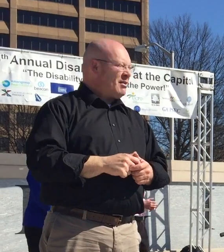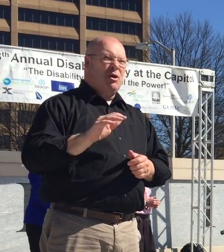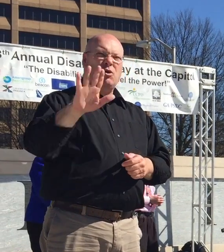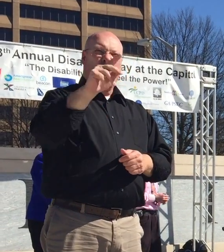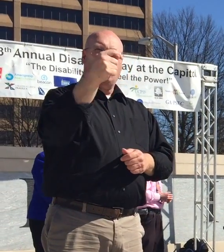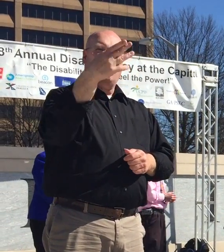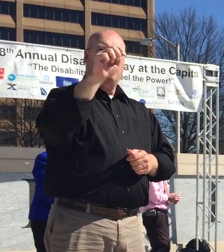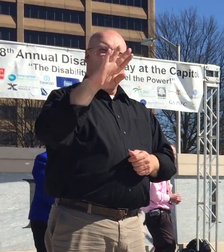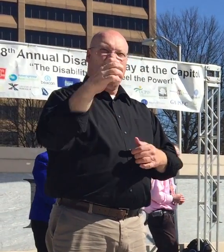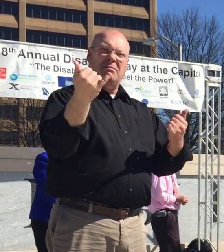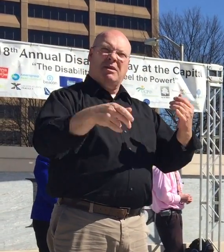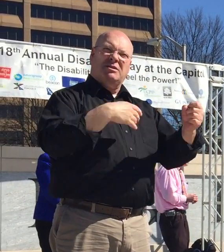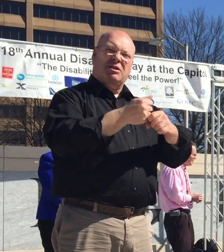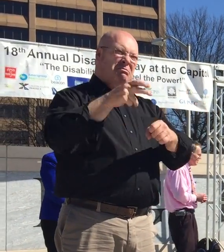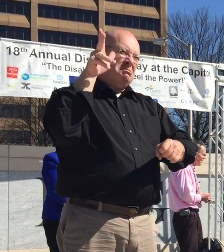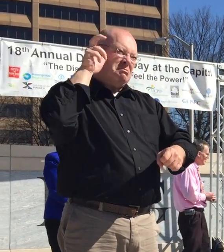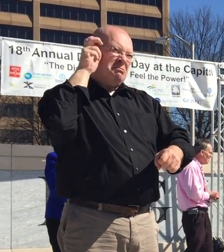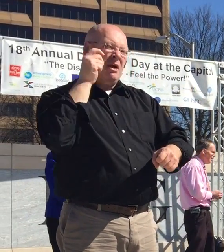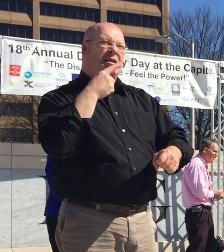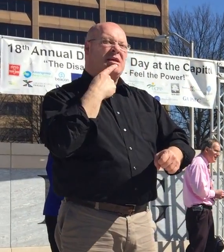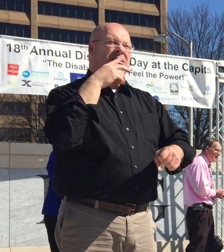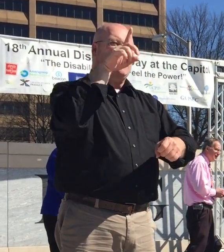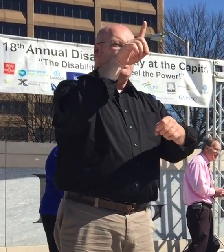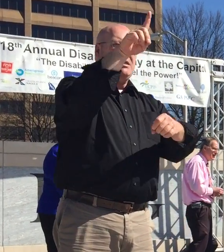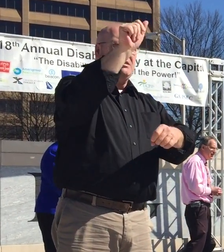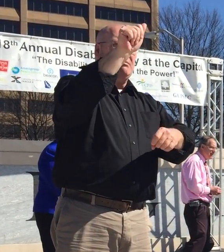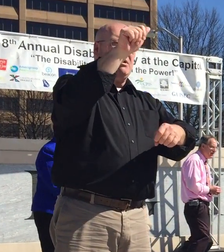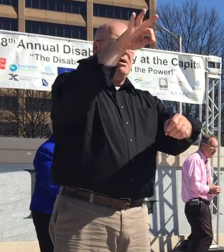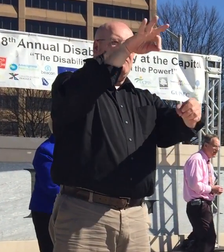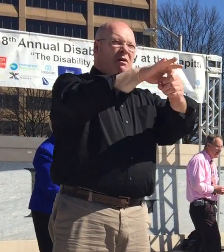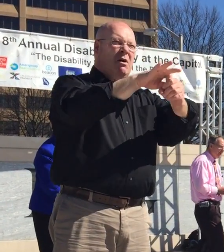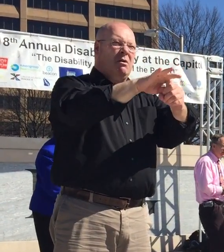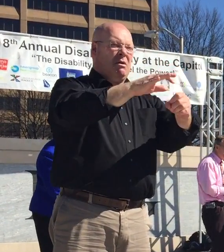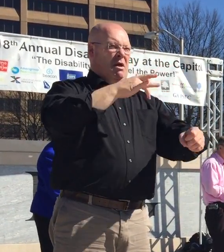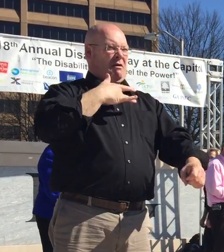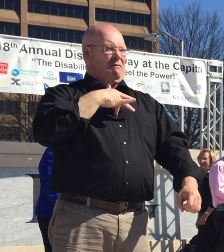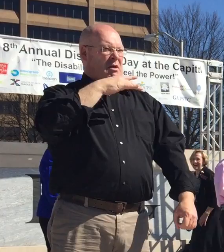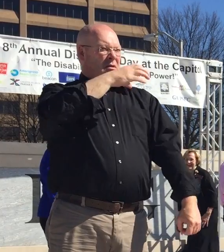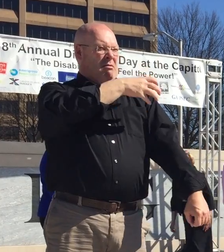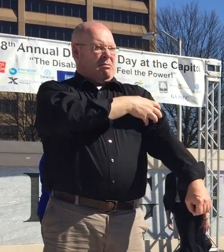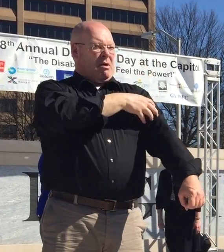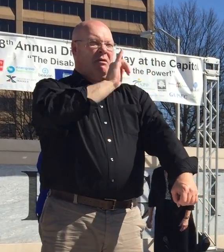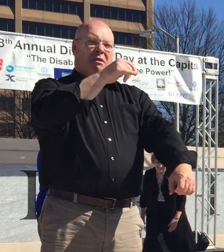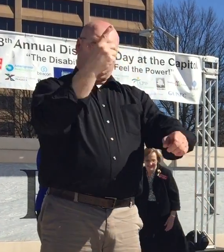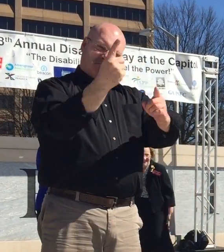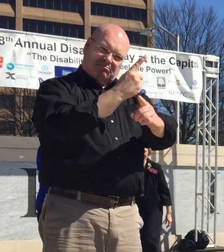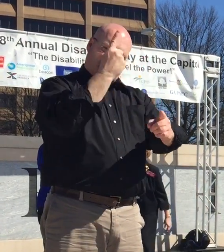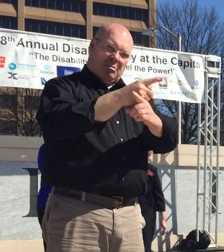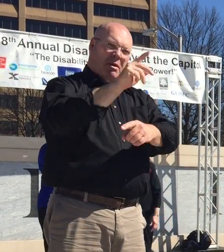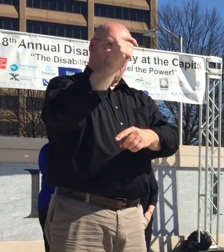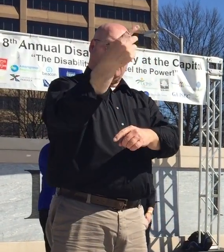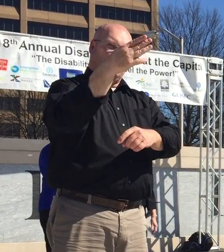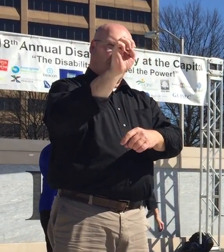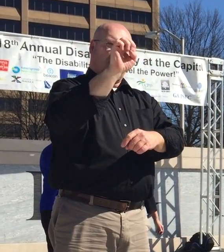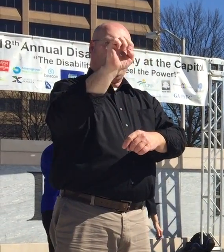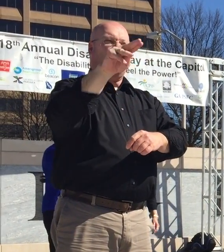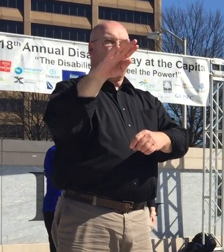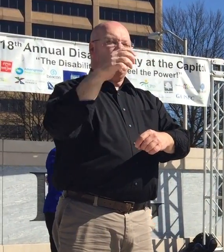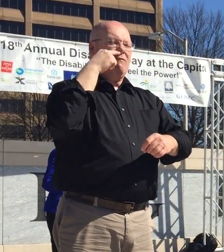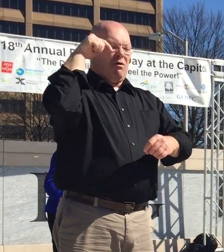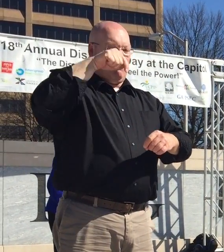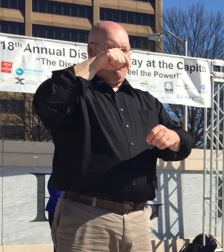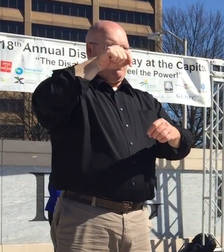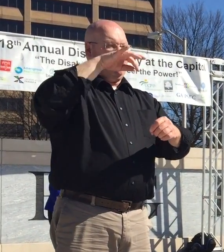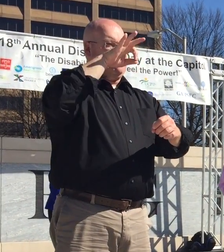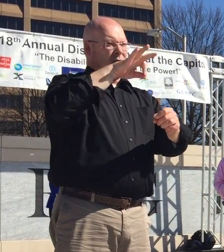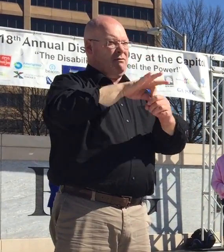The theme this year, I'm told, is Disability Vote, Field of Power. That is an appropriate theme to have in this election